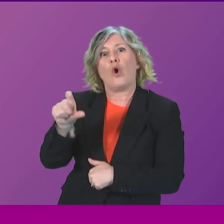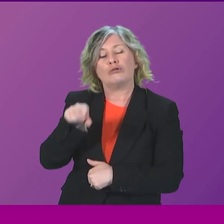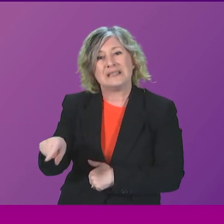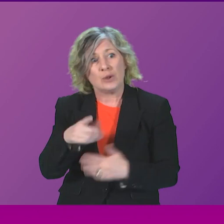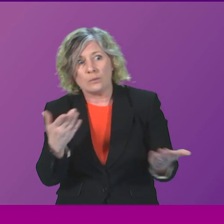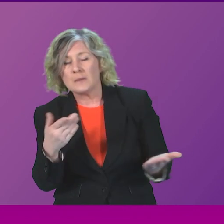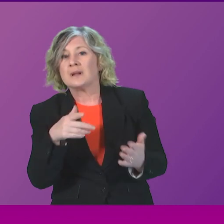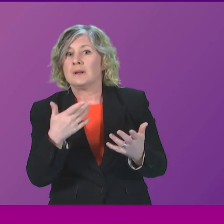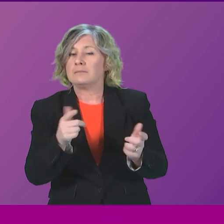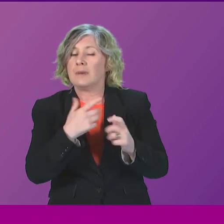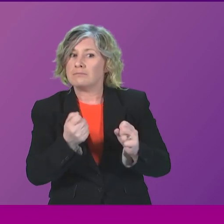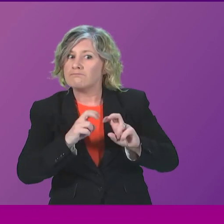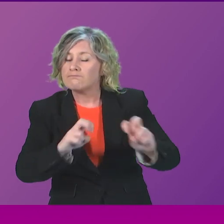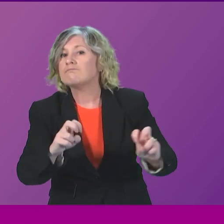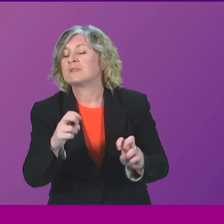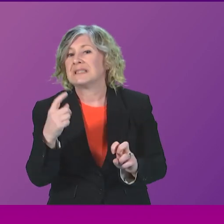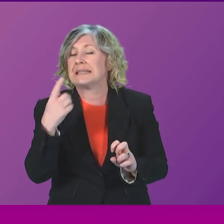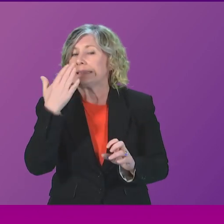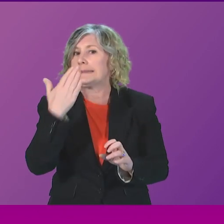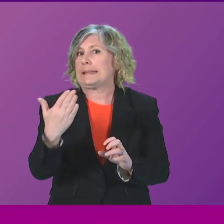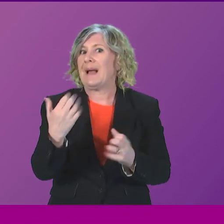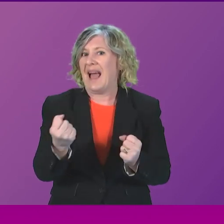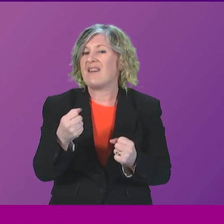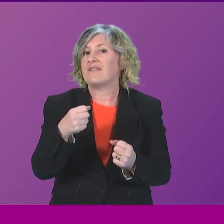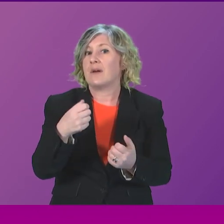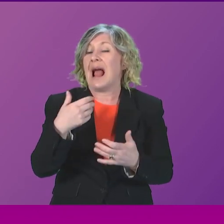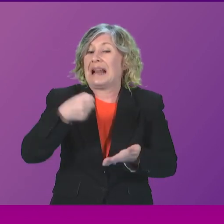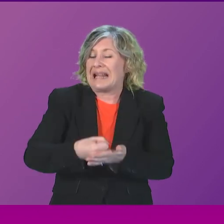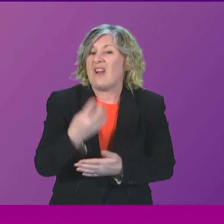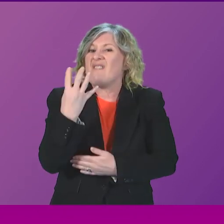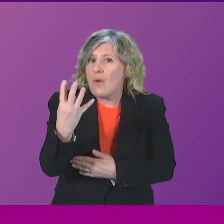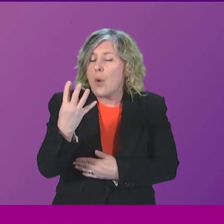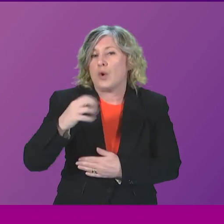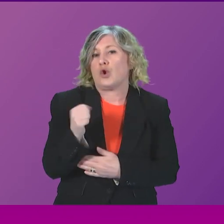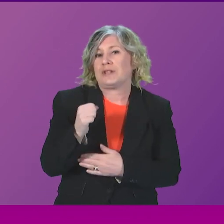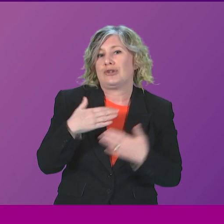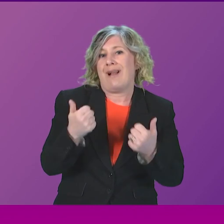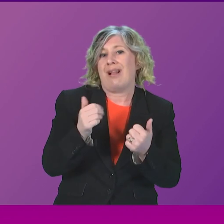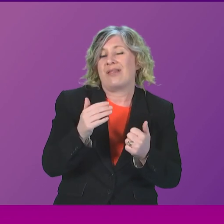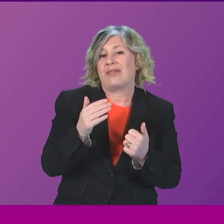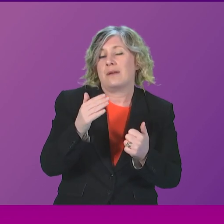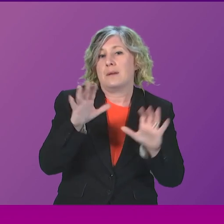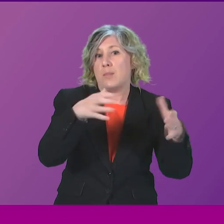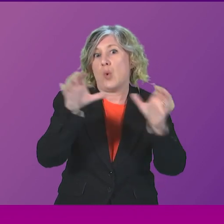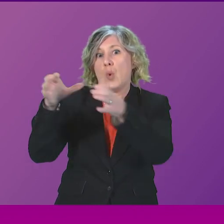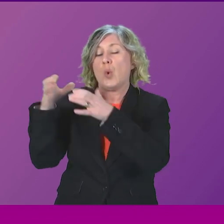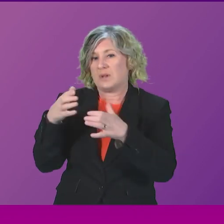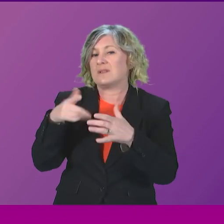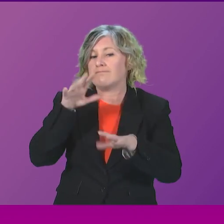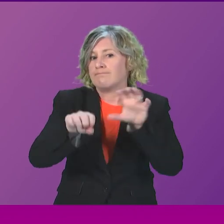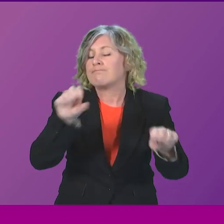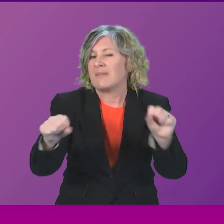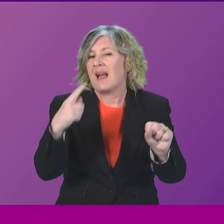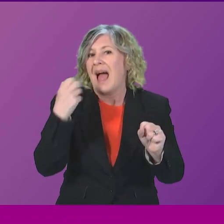concrete has so far been found by at least four Scottish health boards and in 37 schools up and down